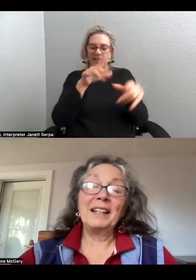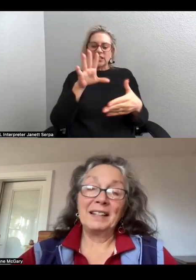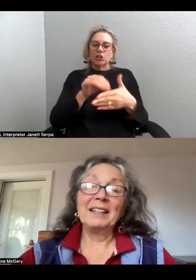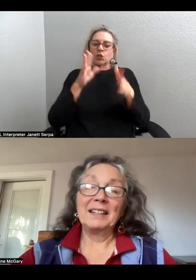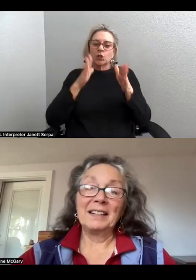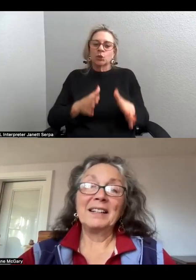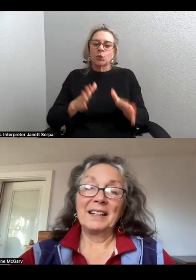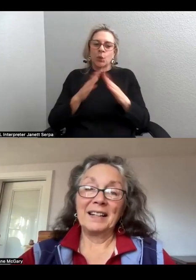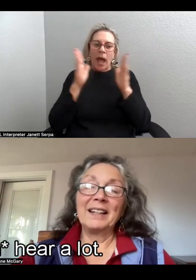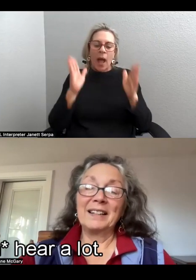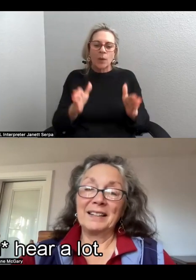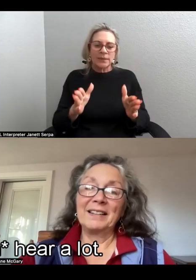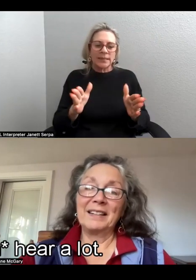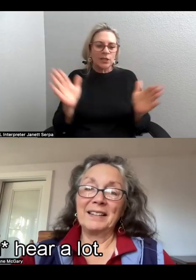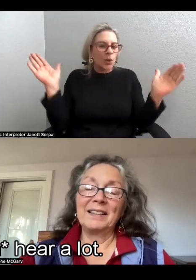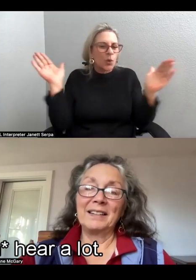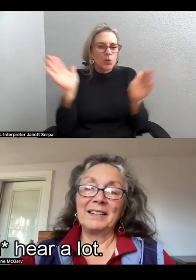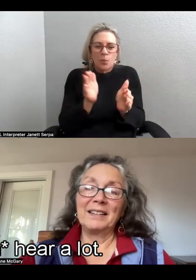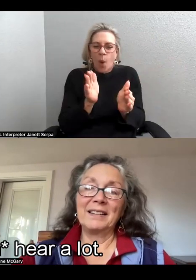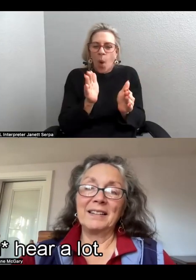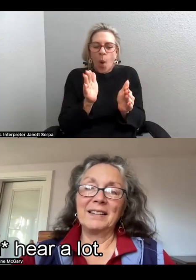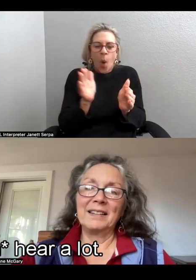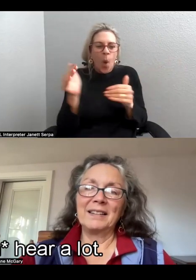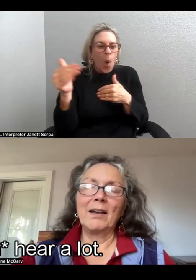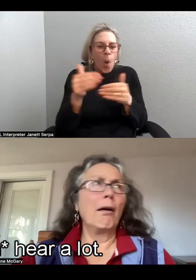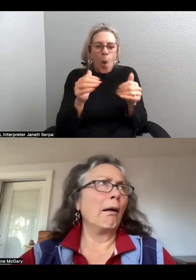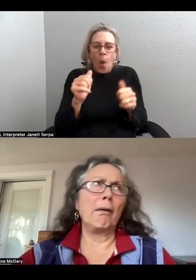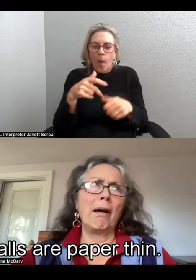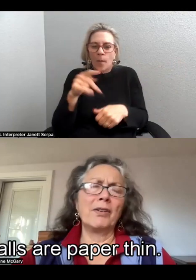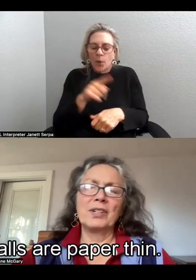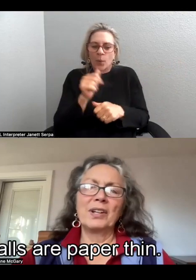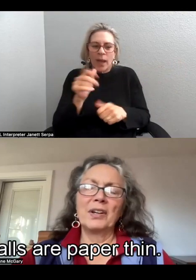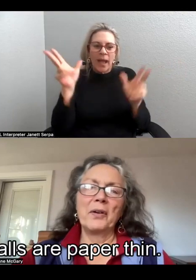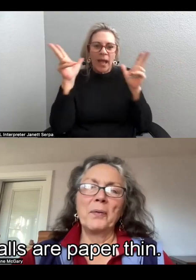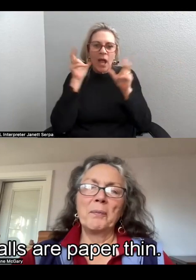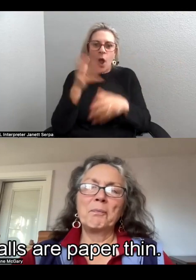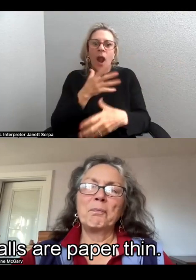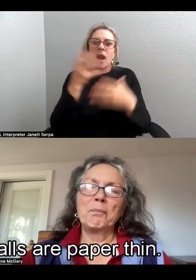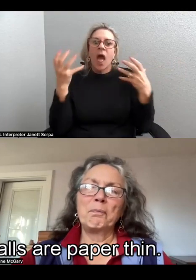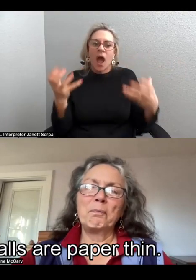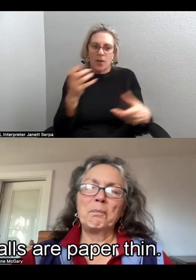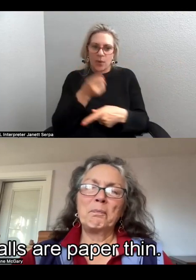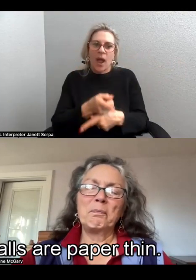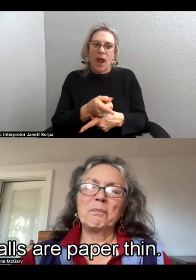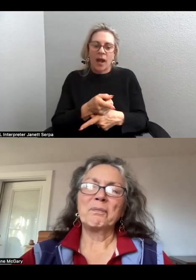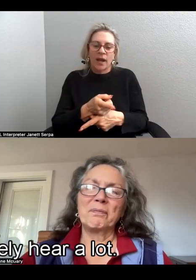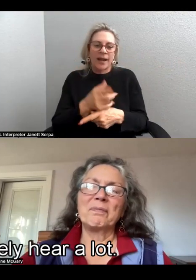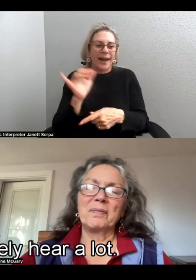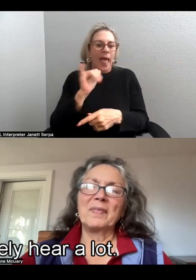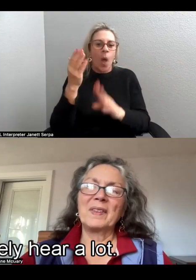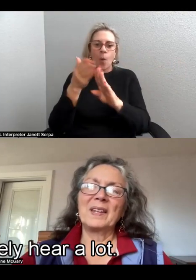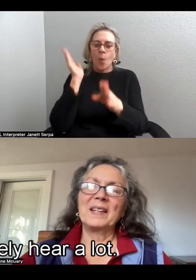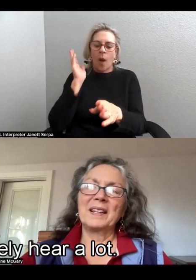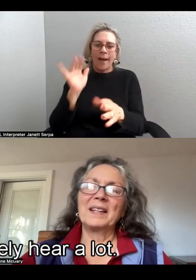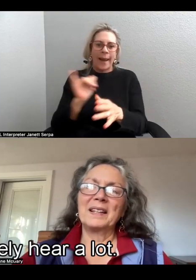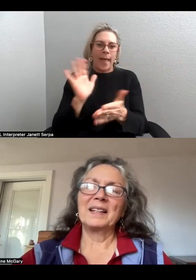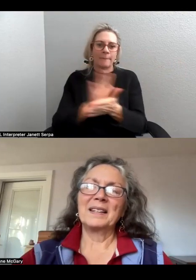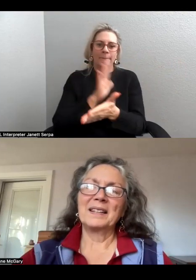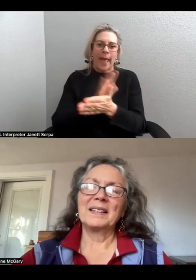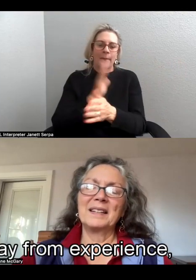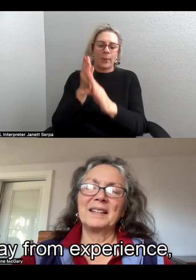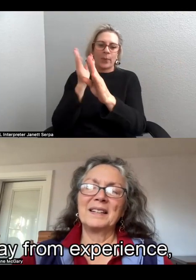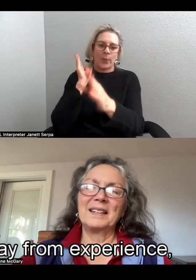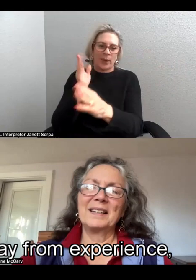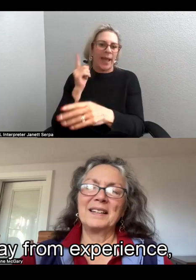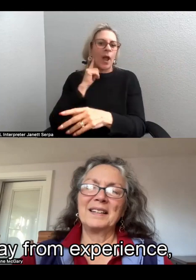parties. And you can hear a lot. Oh, gosh. Those walls are paper thin. You can definitely hear a lot.